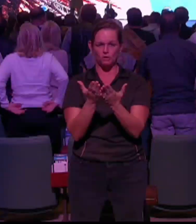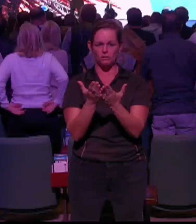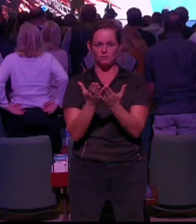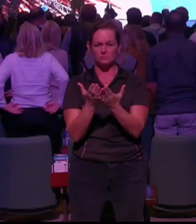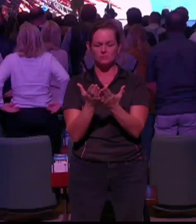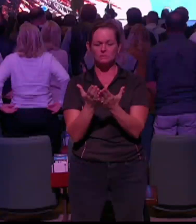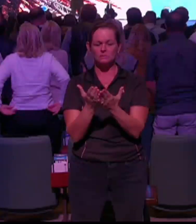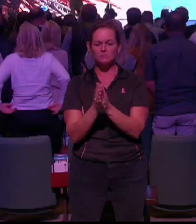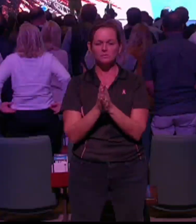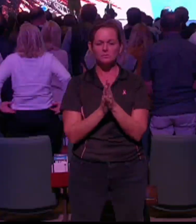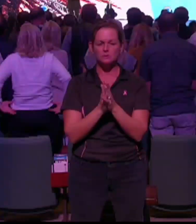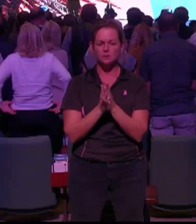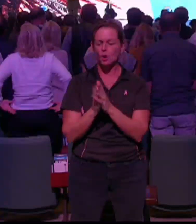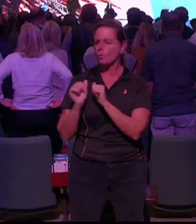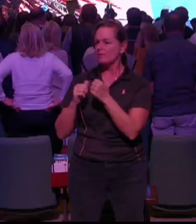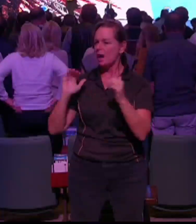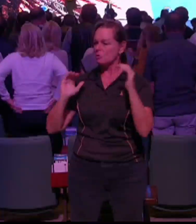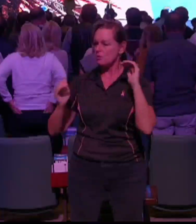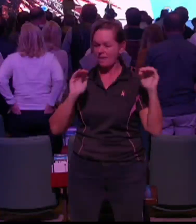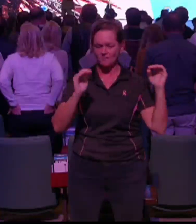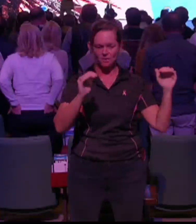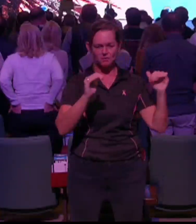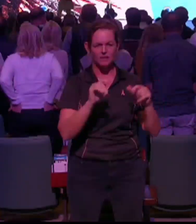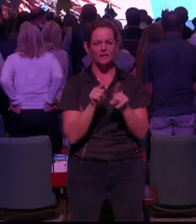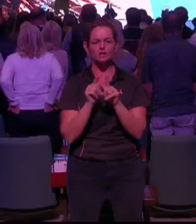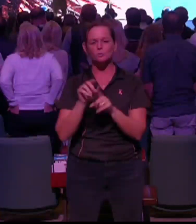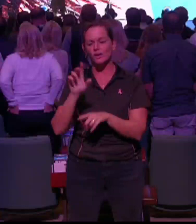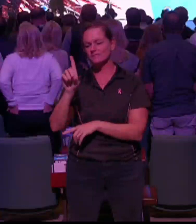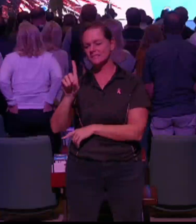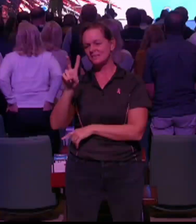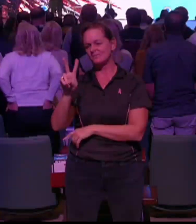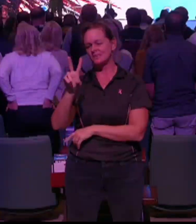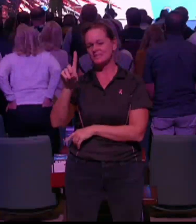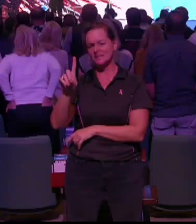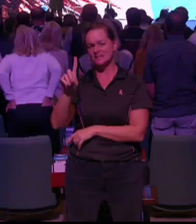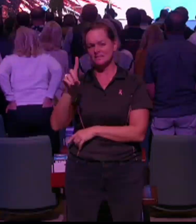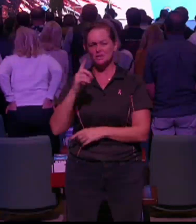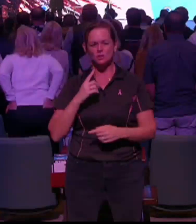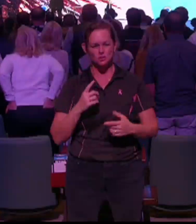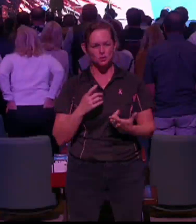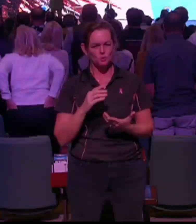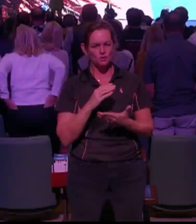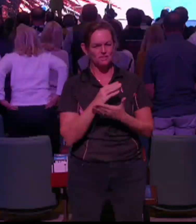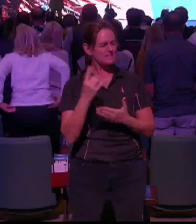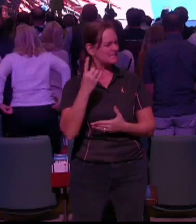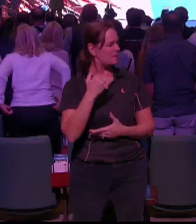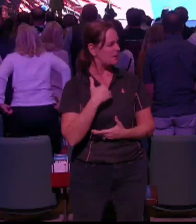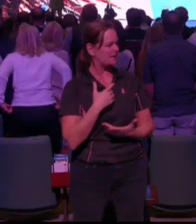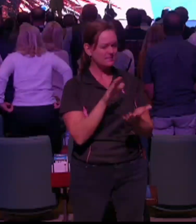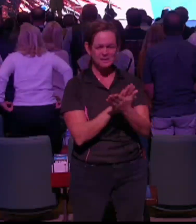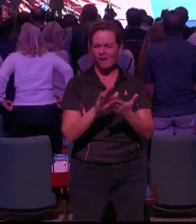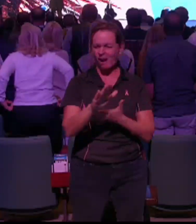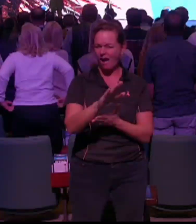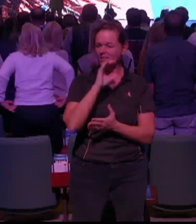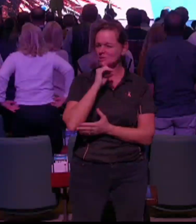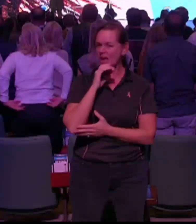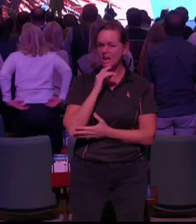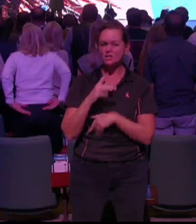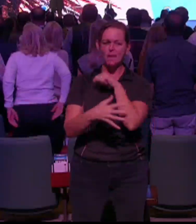And we also have DVDs to Insights to a Life Without Rival. Do I have somebody that's in college that's like poor that says, I want this?